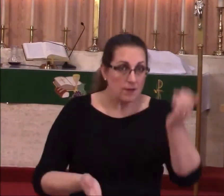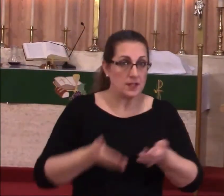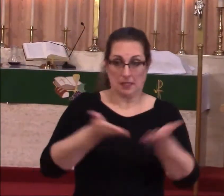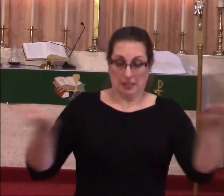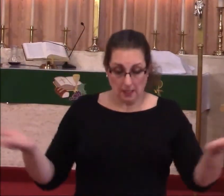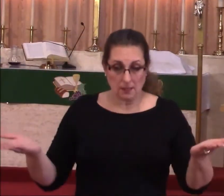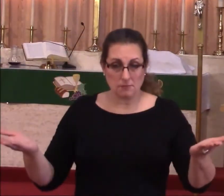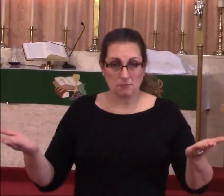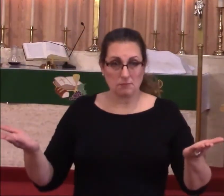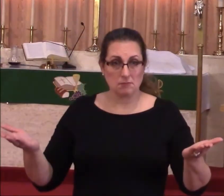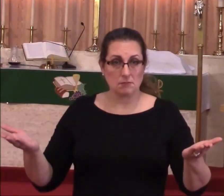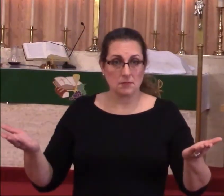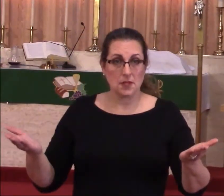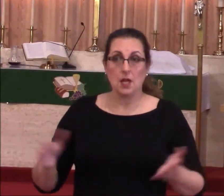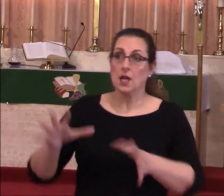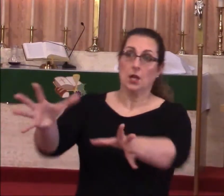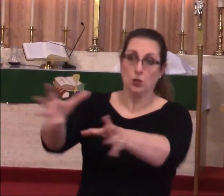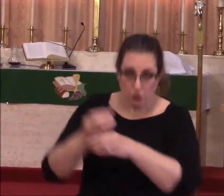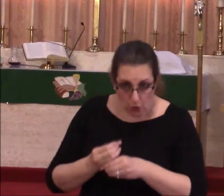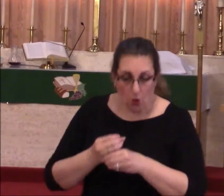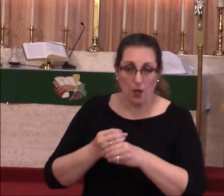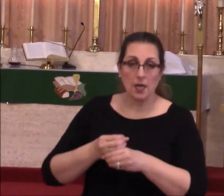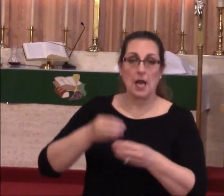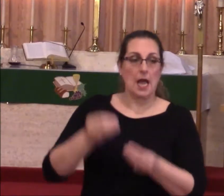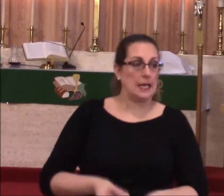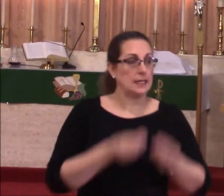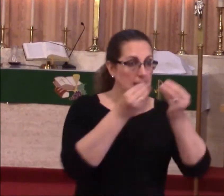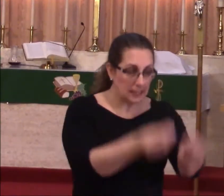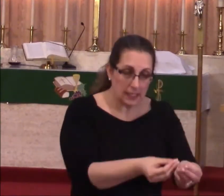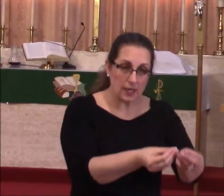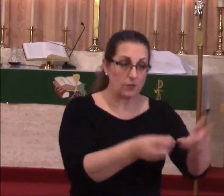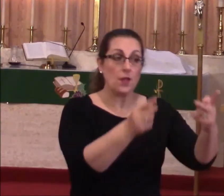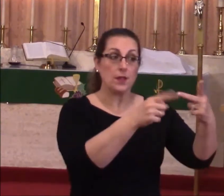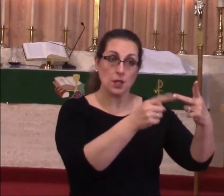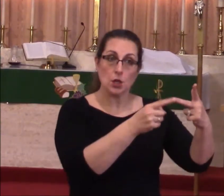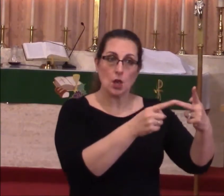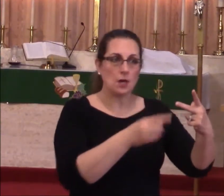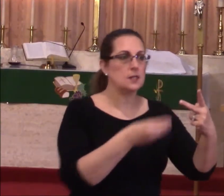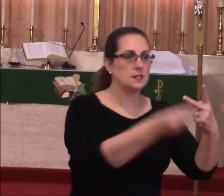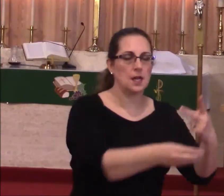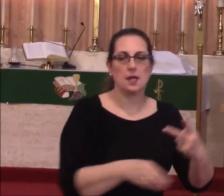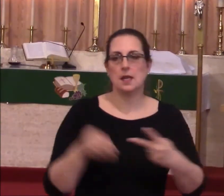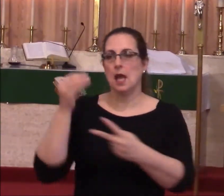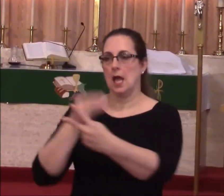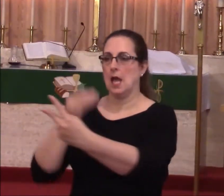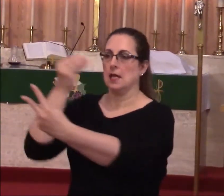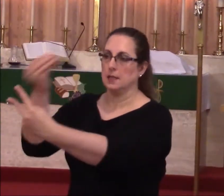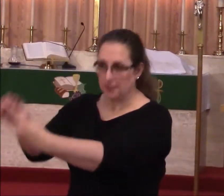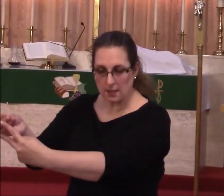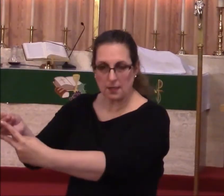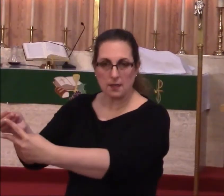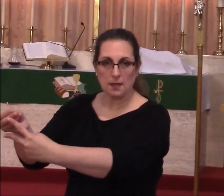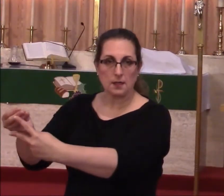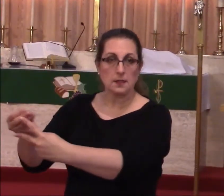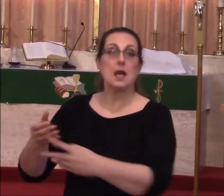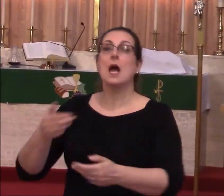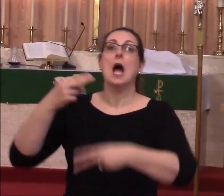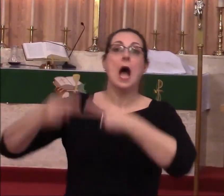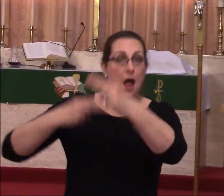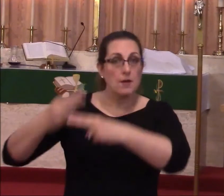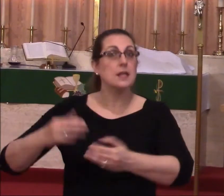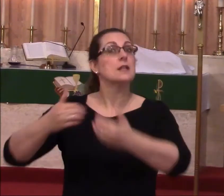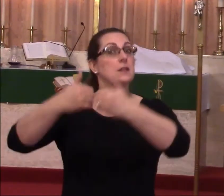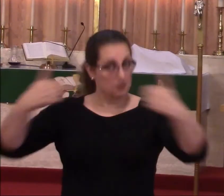and there. He took the inheritance and gave the younger son what was his, gave the older son what was his. So the inheritance is